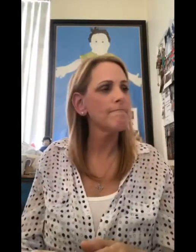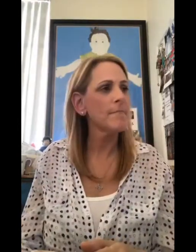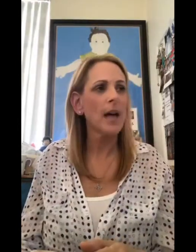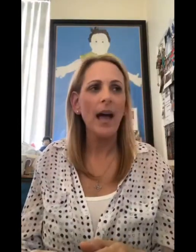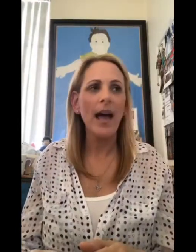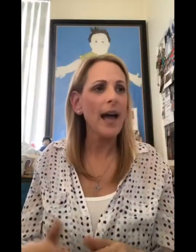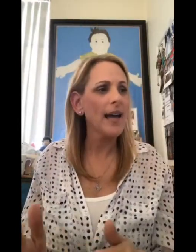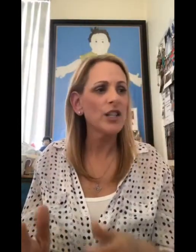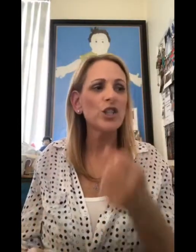character.